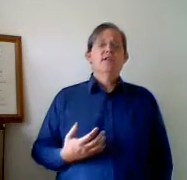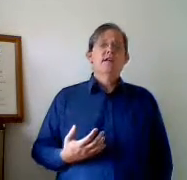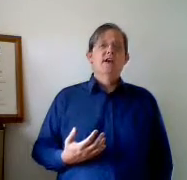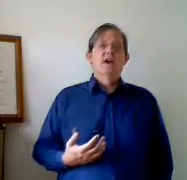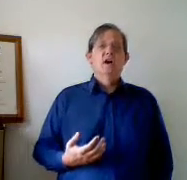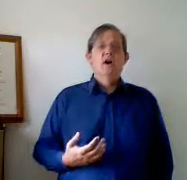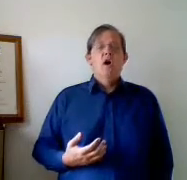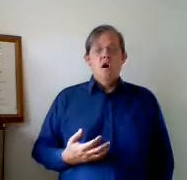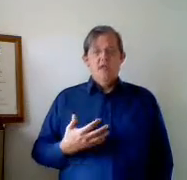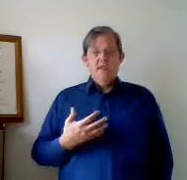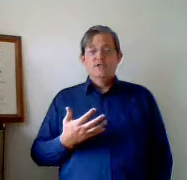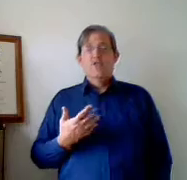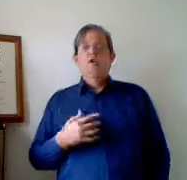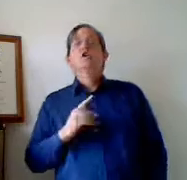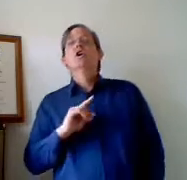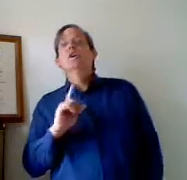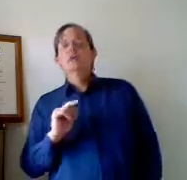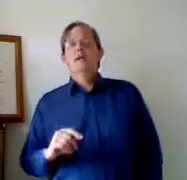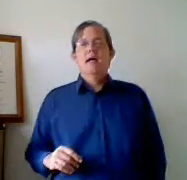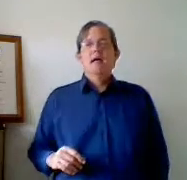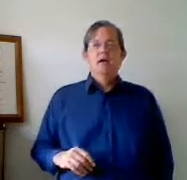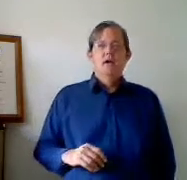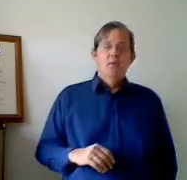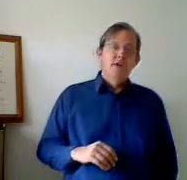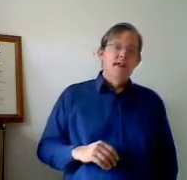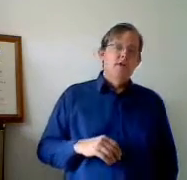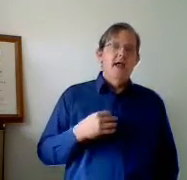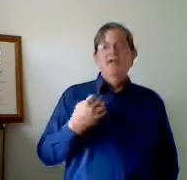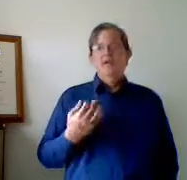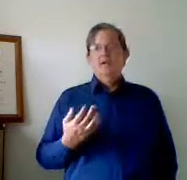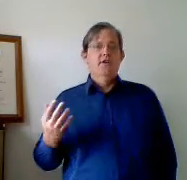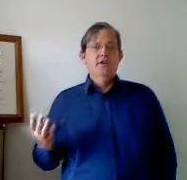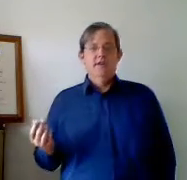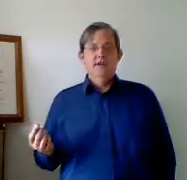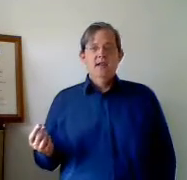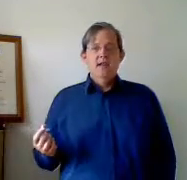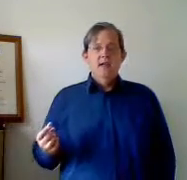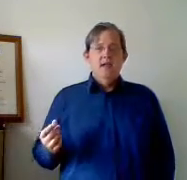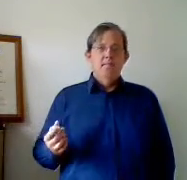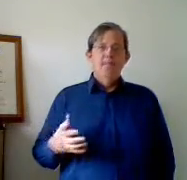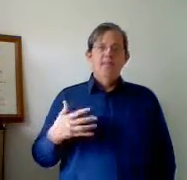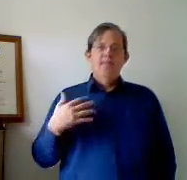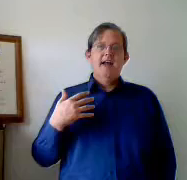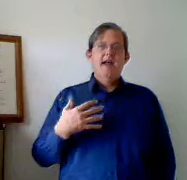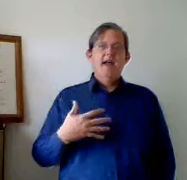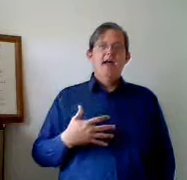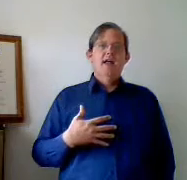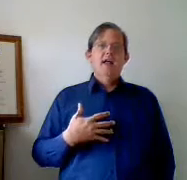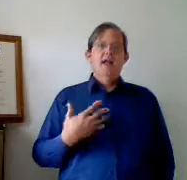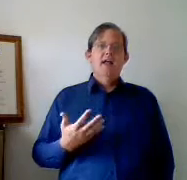should ever hear is the word good. Good morning, good afternoon, good evening. And based on the fact that it's a